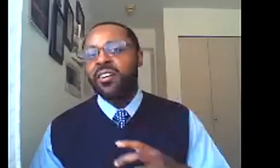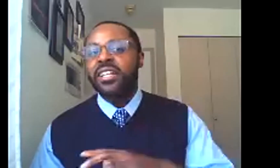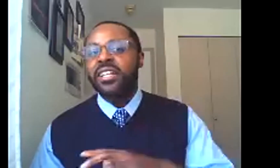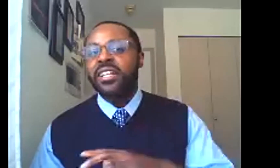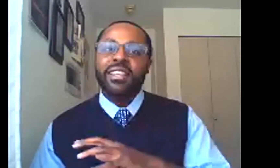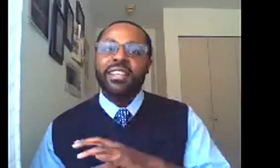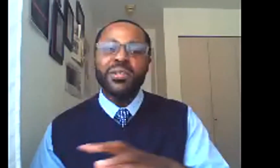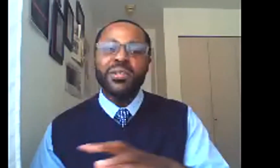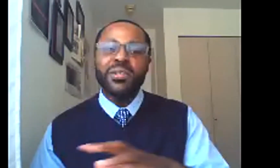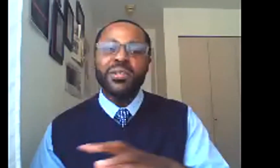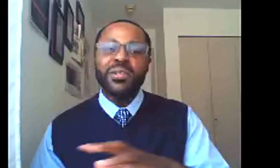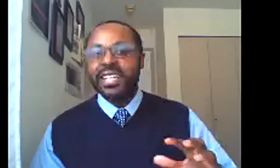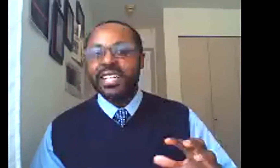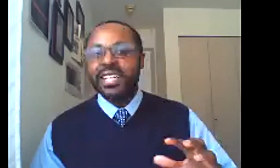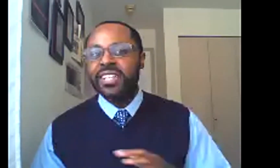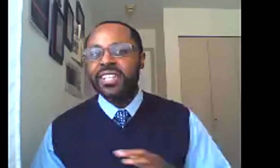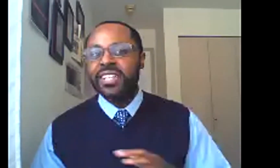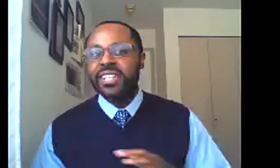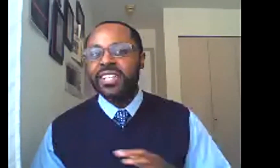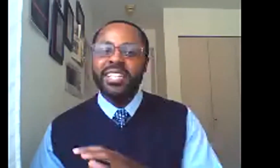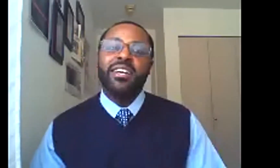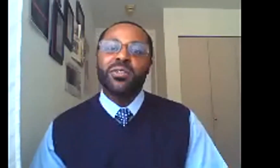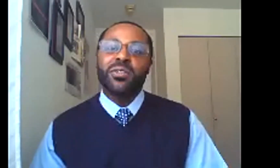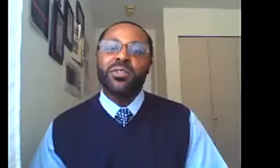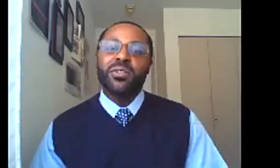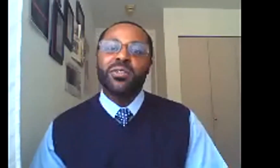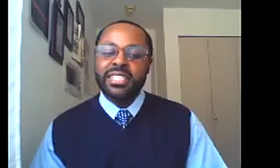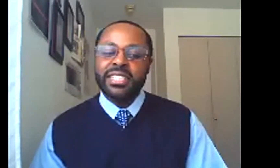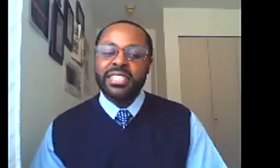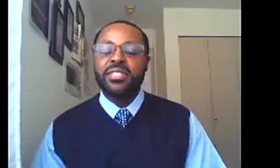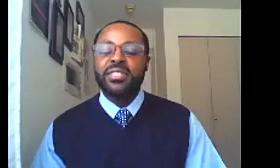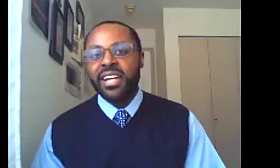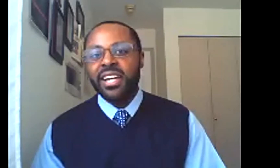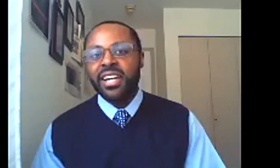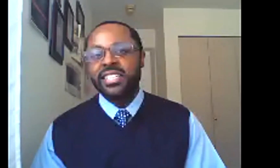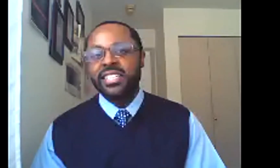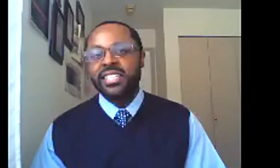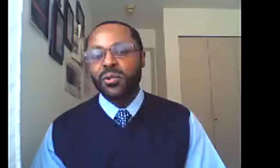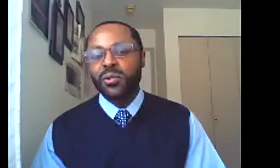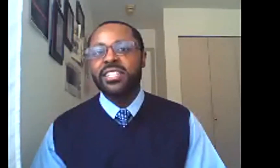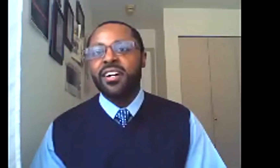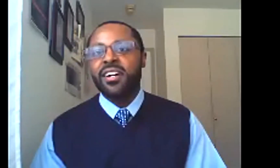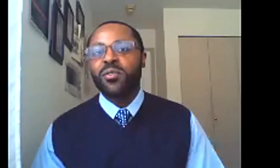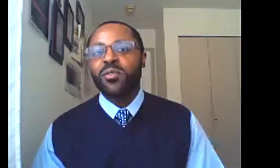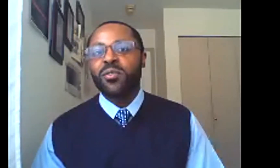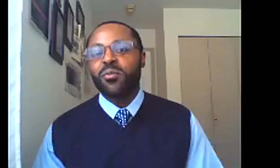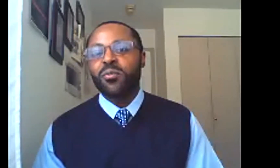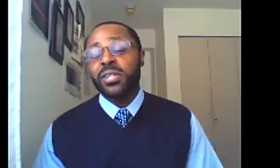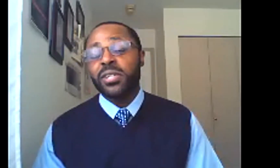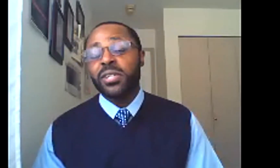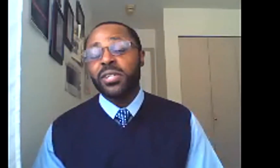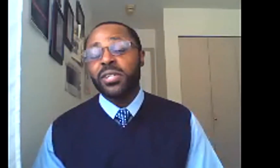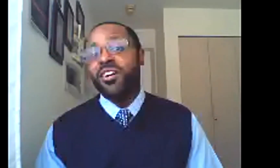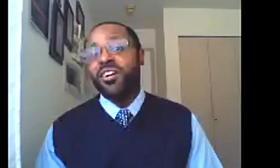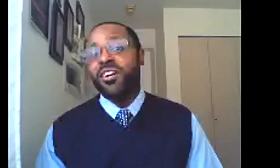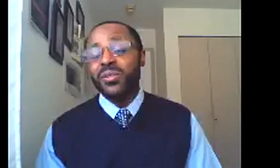shared vision, right? building that kind of set of relationships, alliances, coalitions, um,